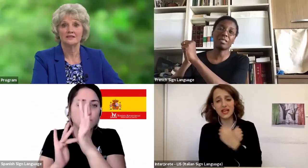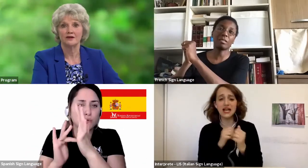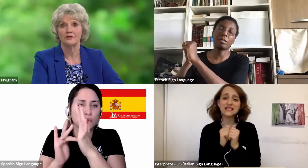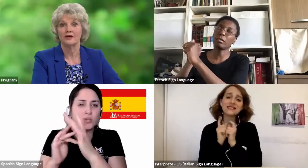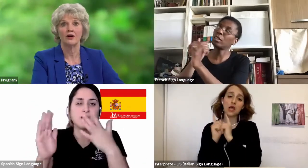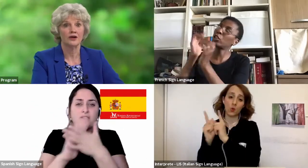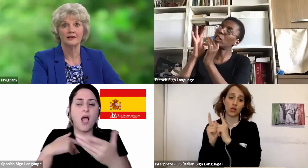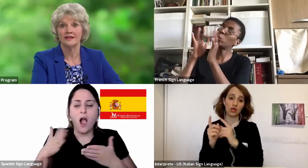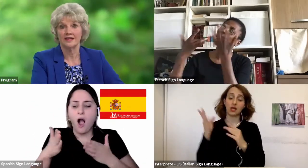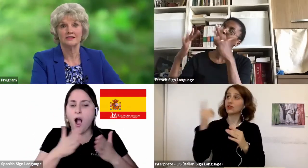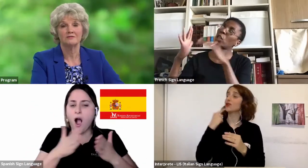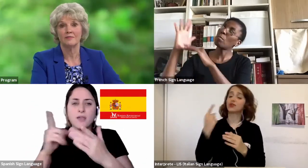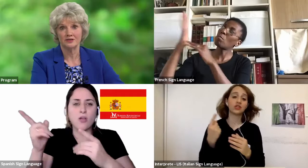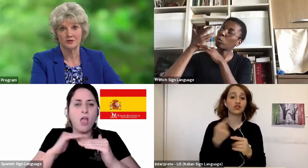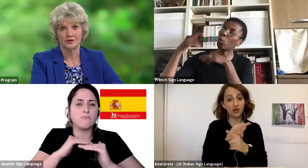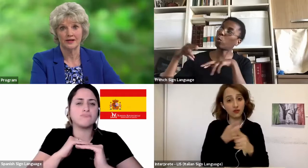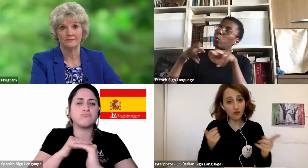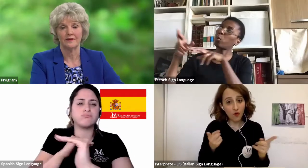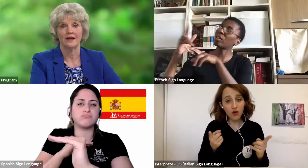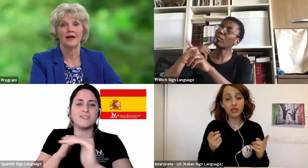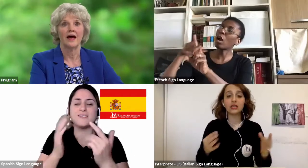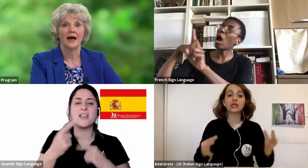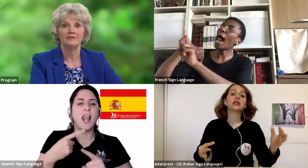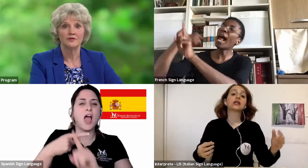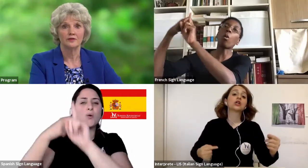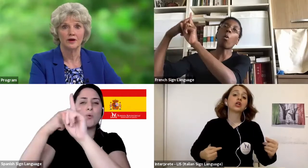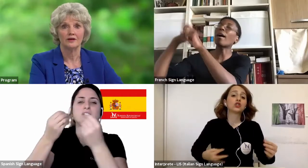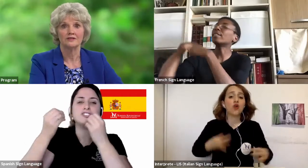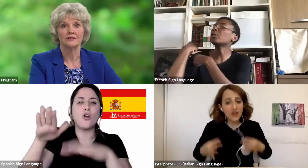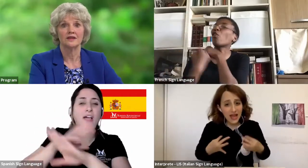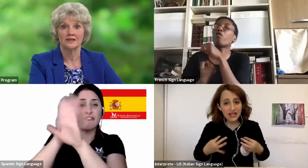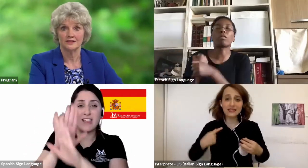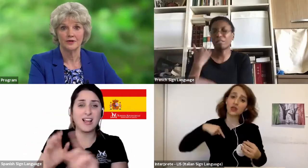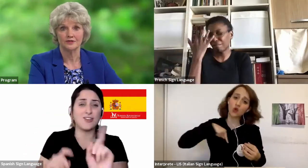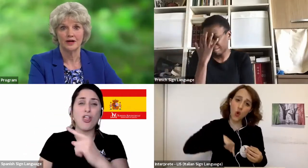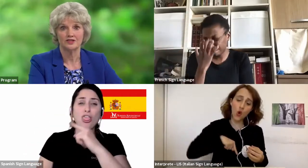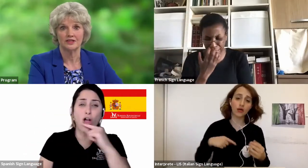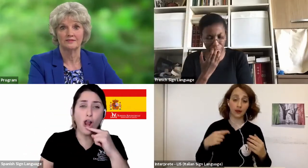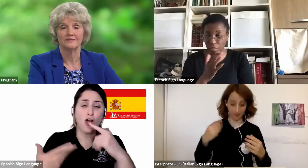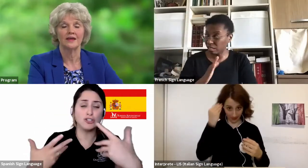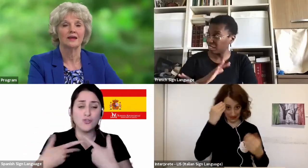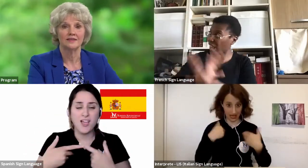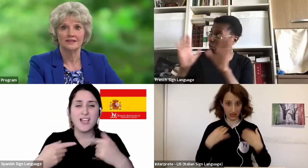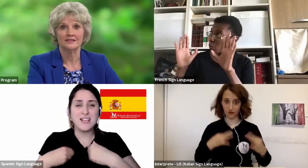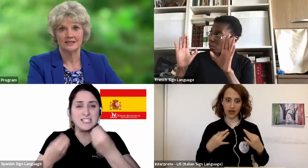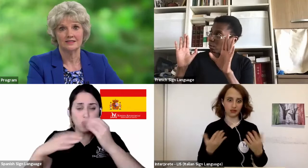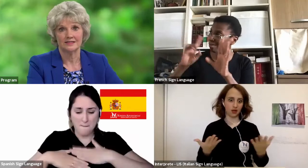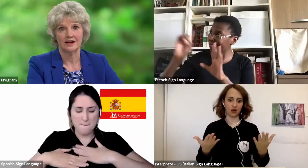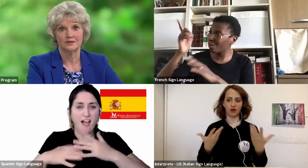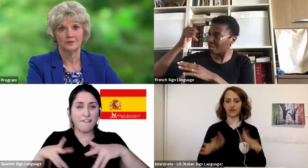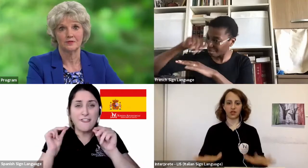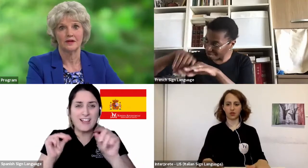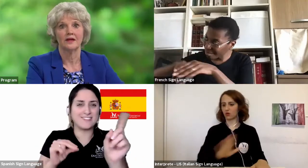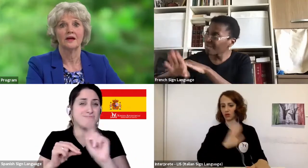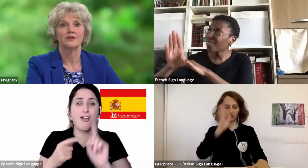Pain and suffering are not the end of my story. After the cross is the resurrection. This is